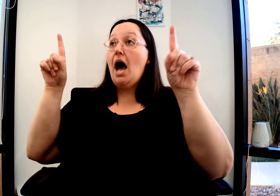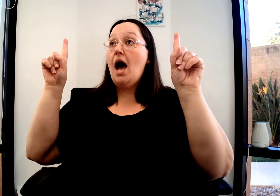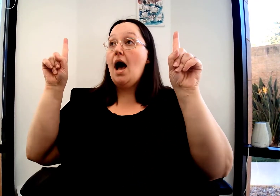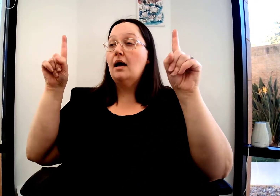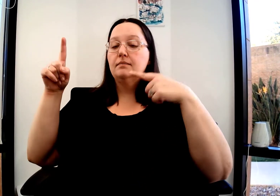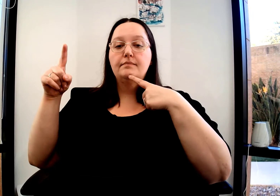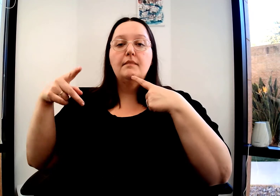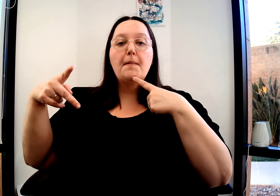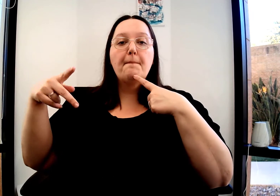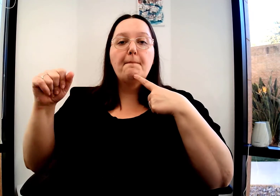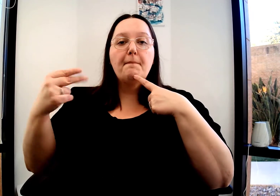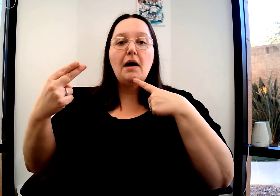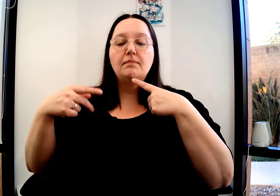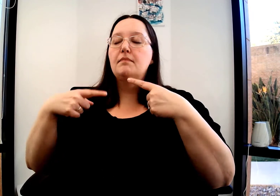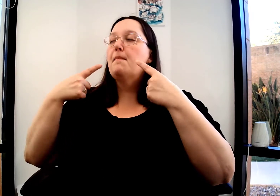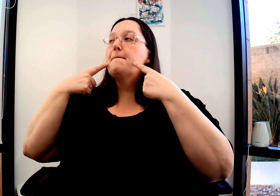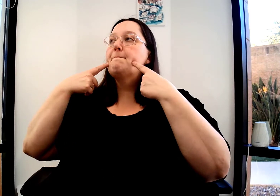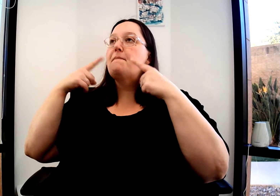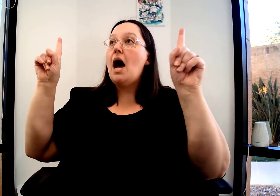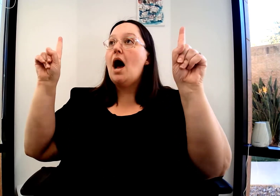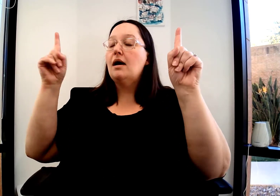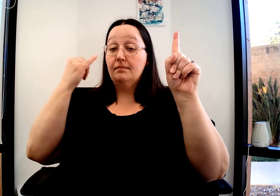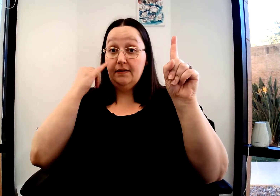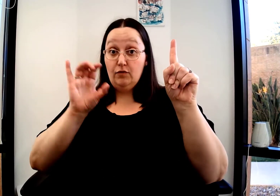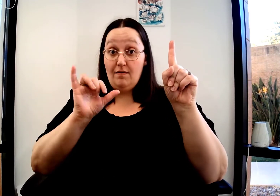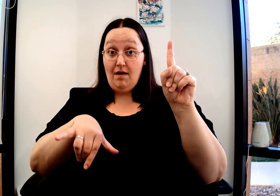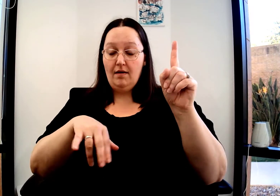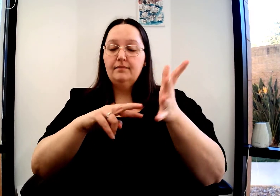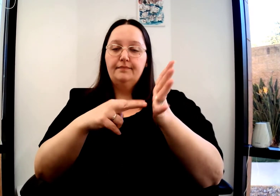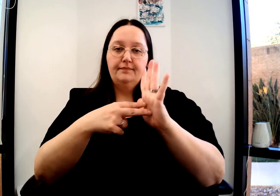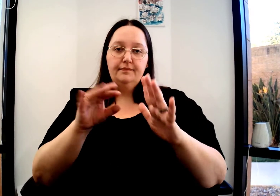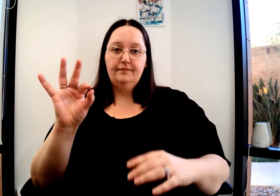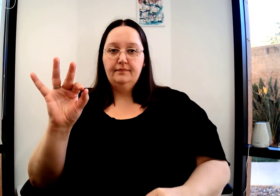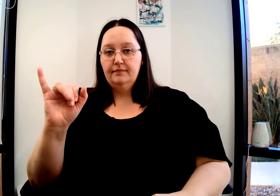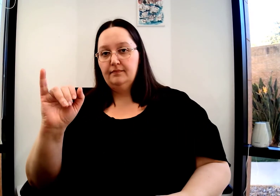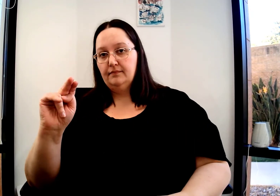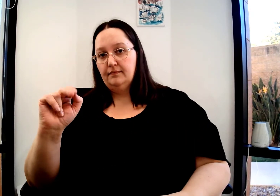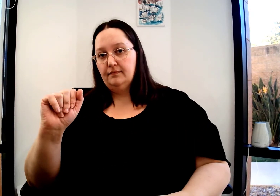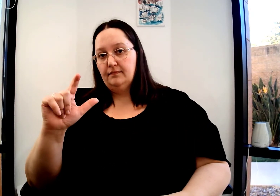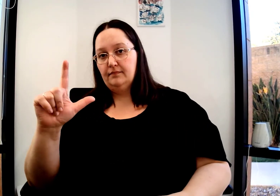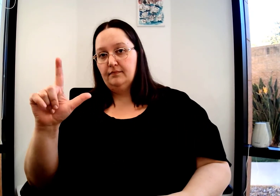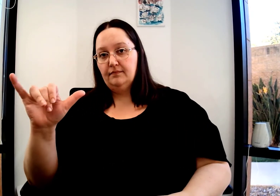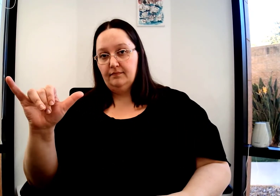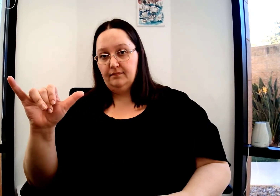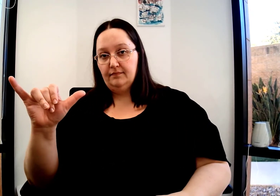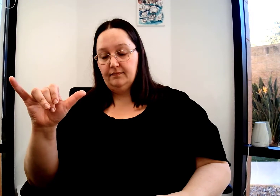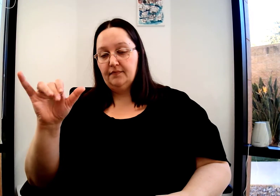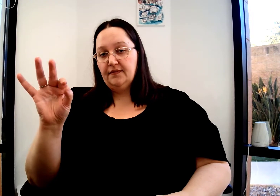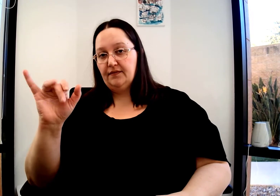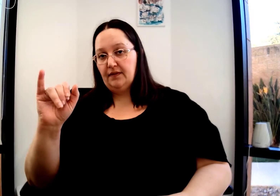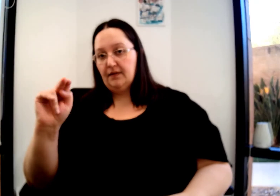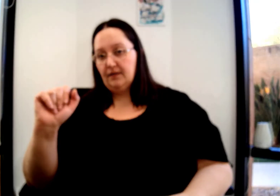If when you sign this, you mouth PAH. P-A-H. PAH. If you do that, that is the sign finally.